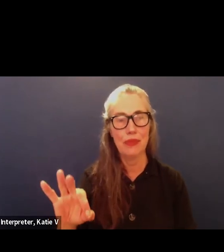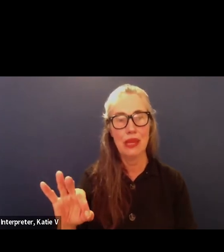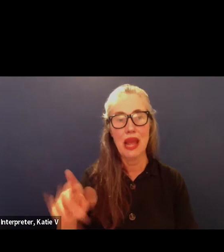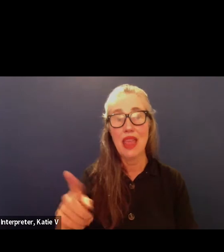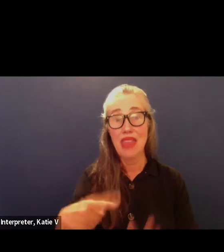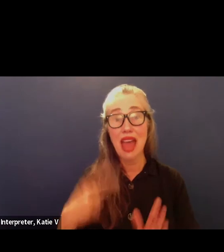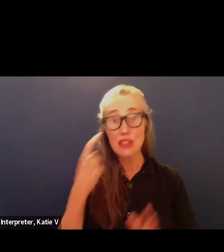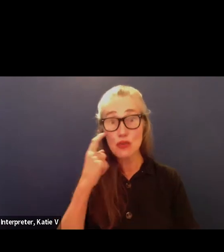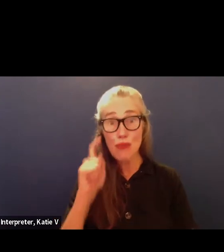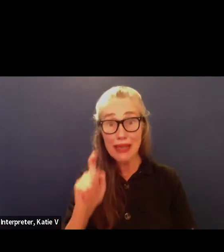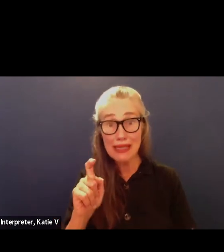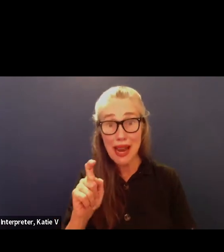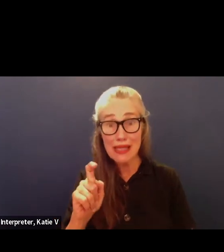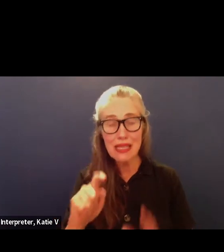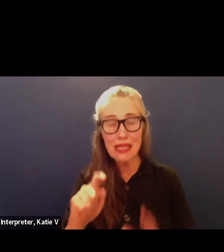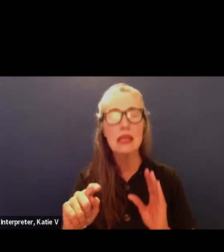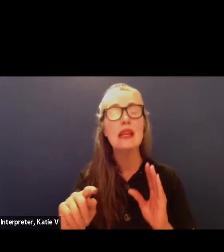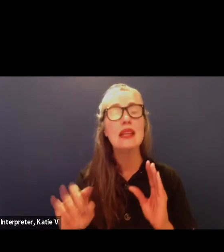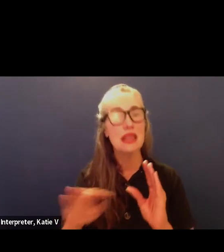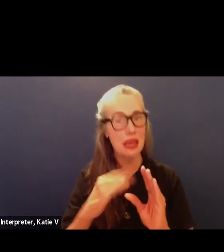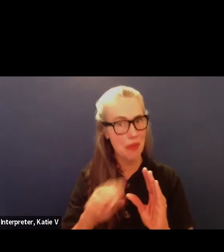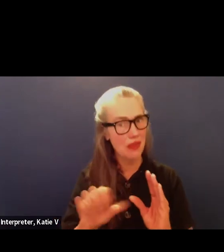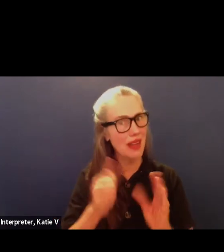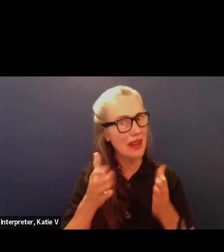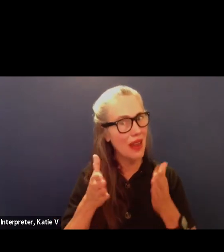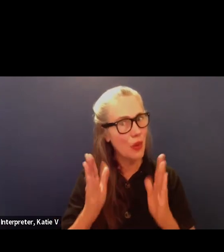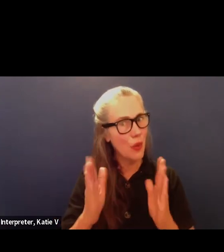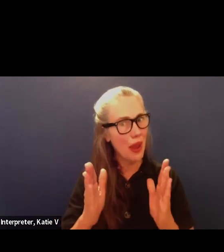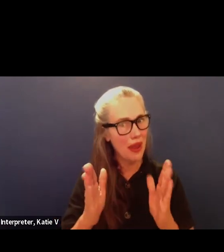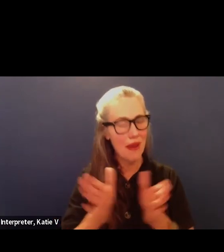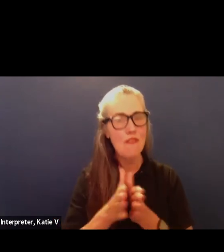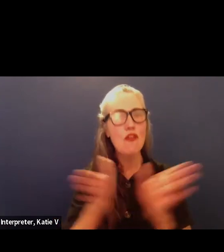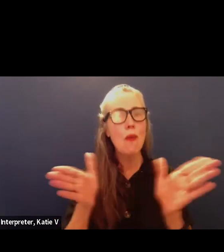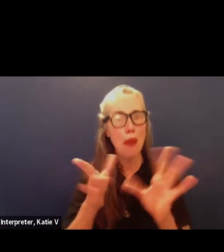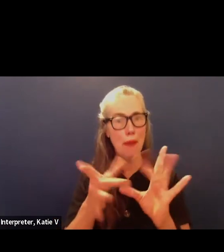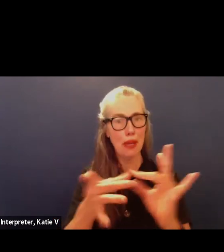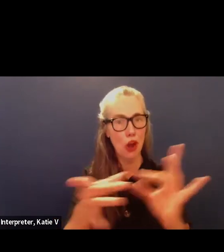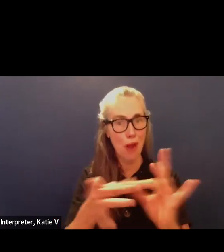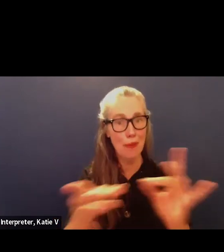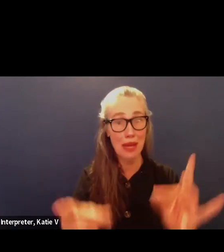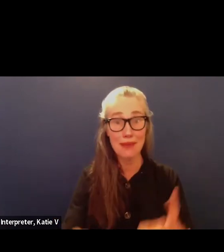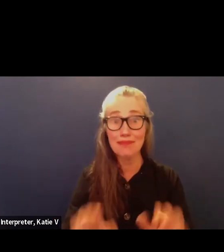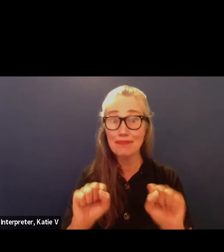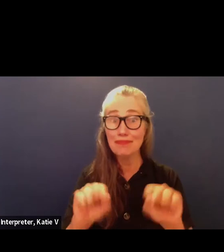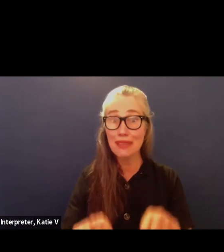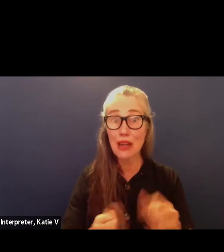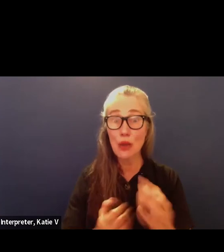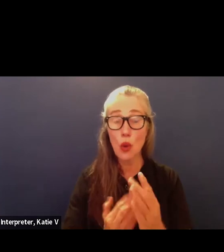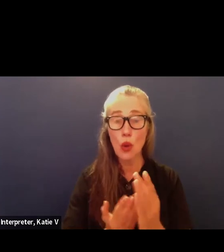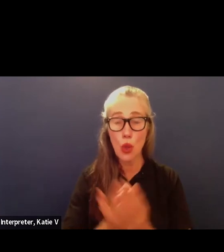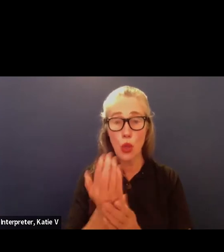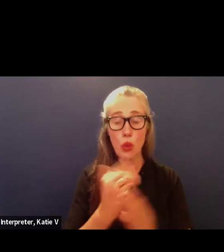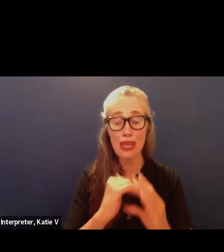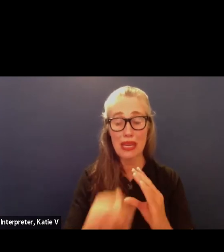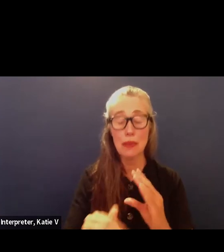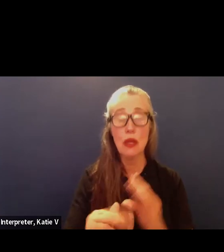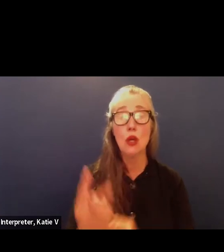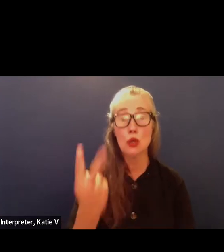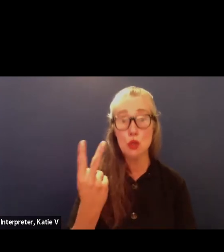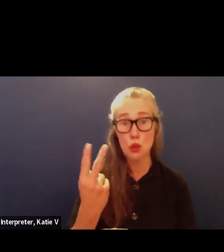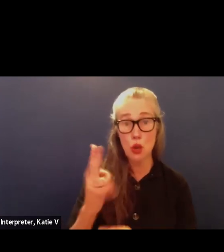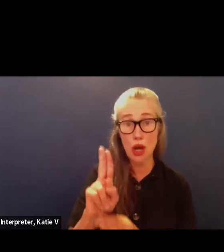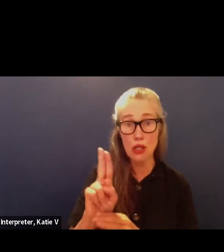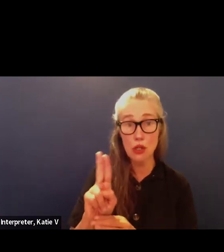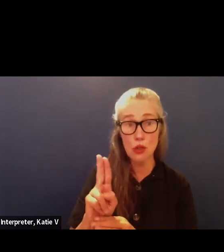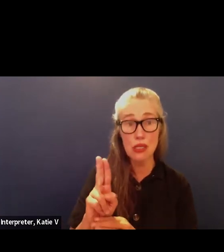and recognizing that our emails are also a form of public comment so we received two on the use of